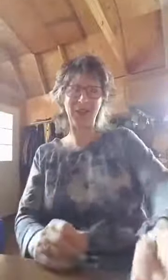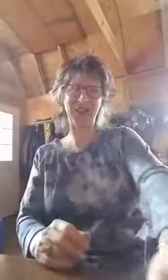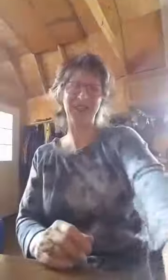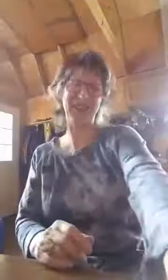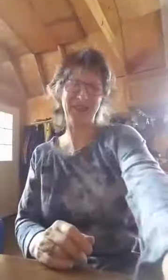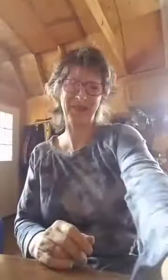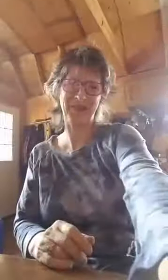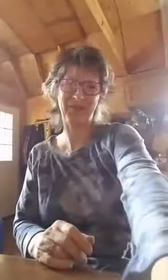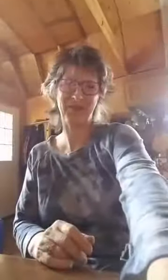Talk to you later.